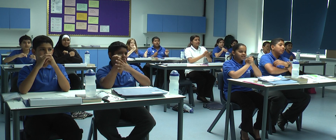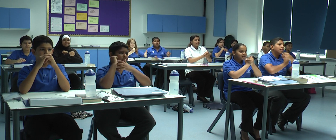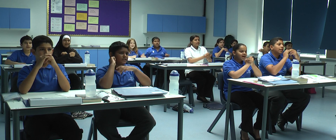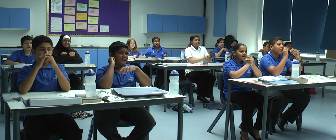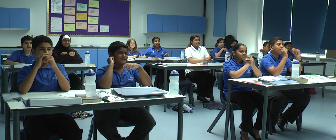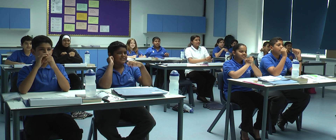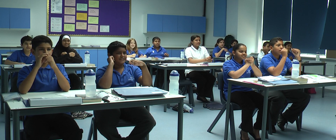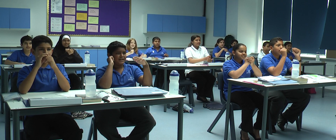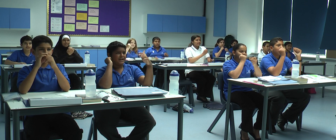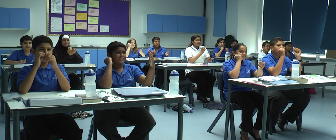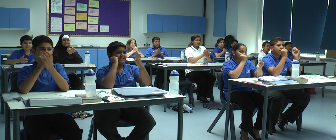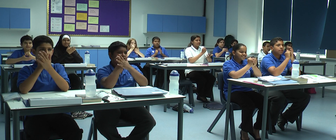ninety-six.